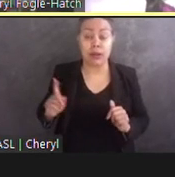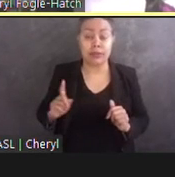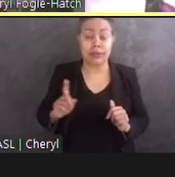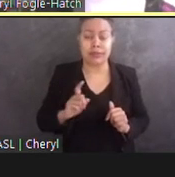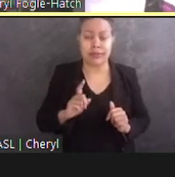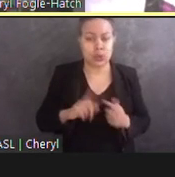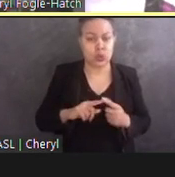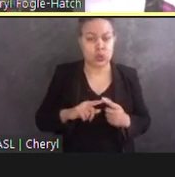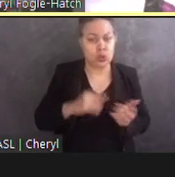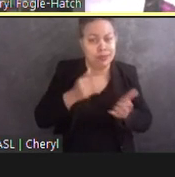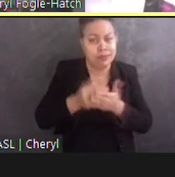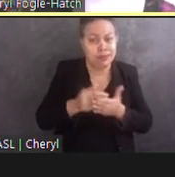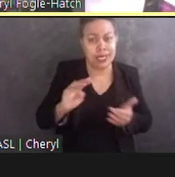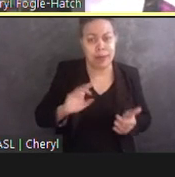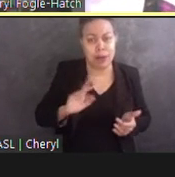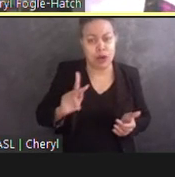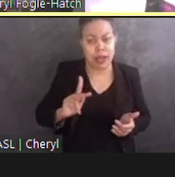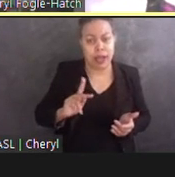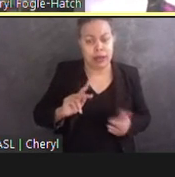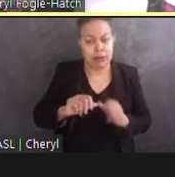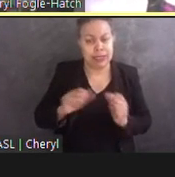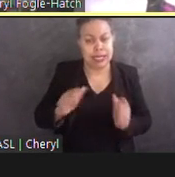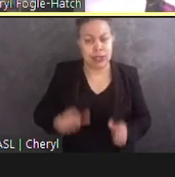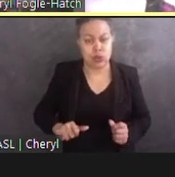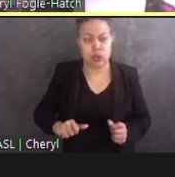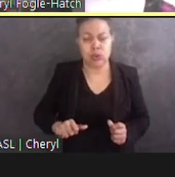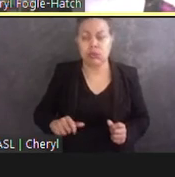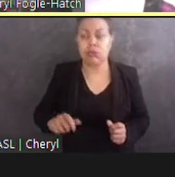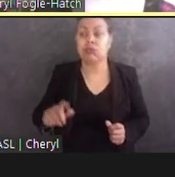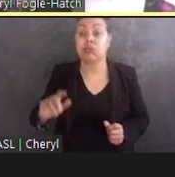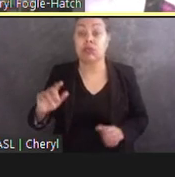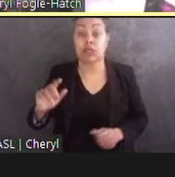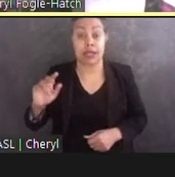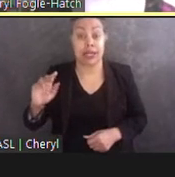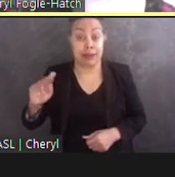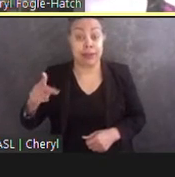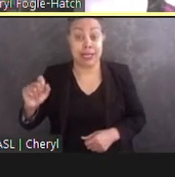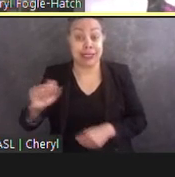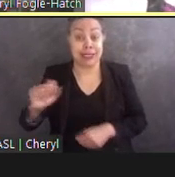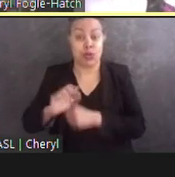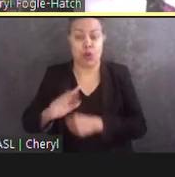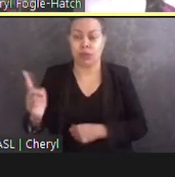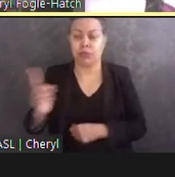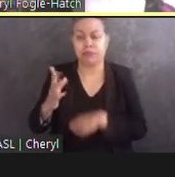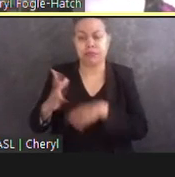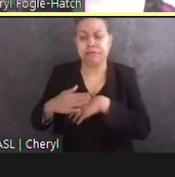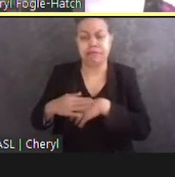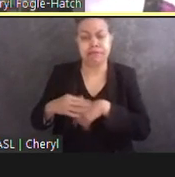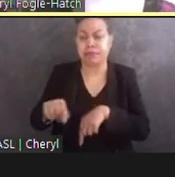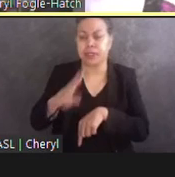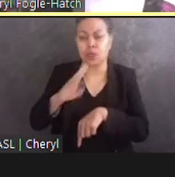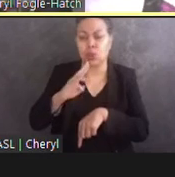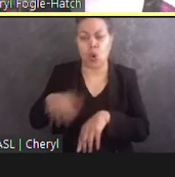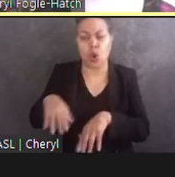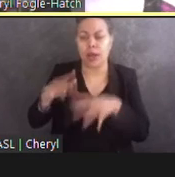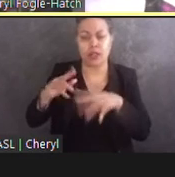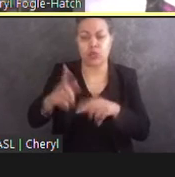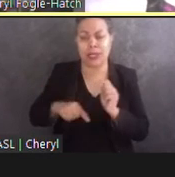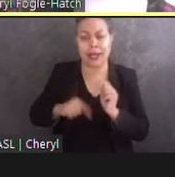that it was flooded. We took the alternate path that went up slope from the tidal basin. We recognized that flooding